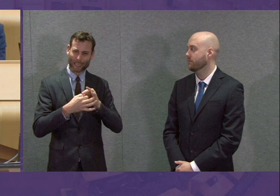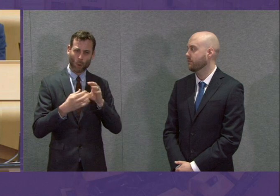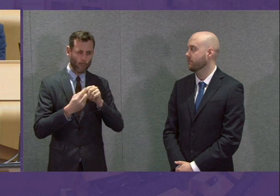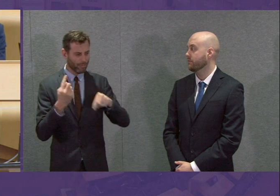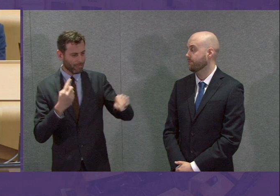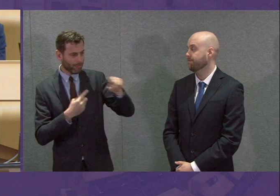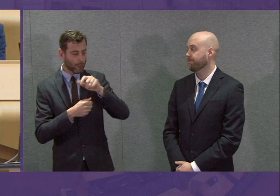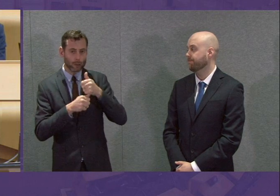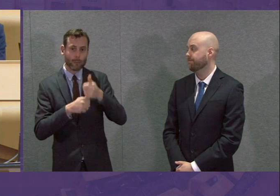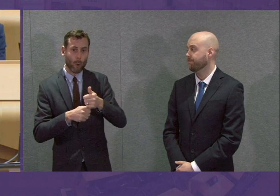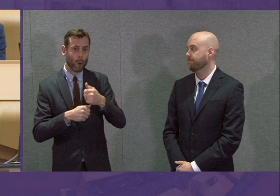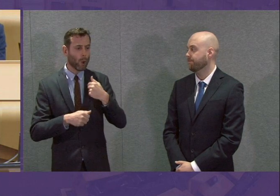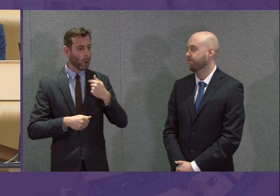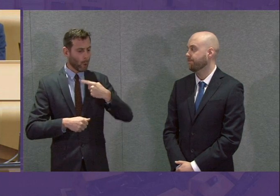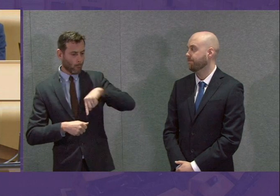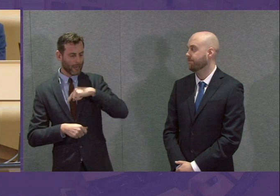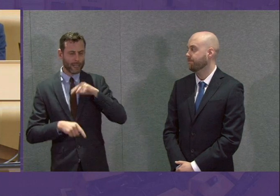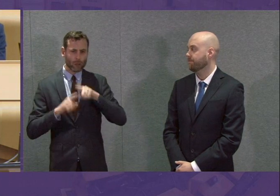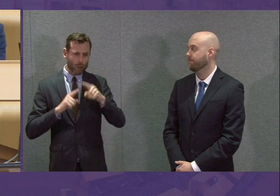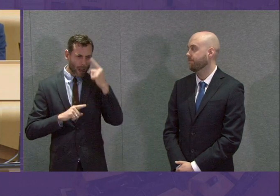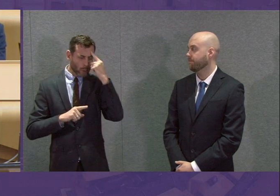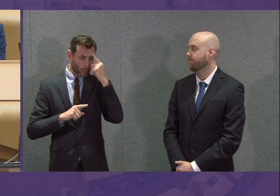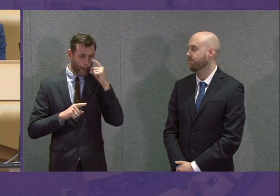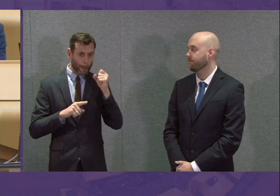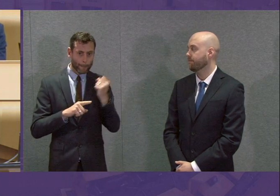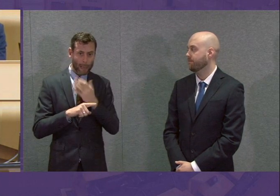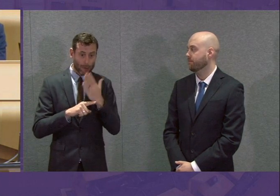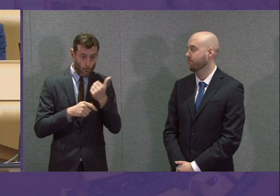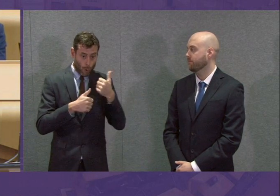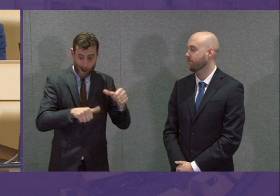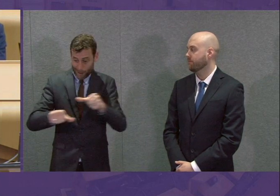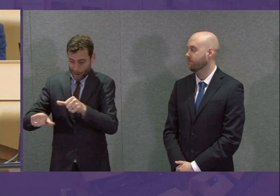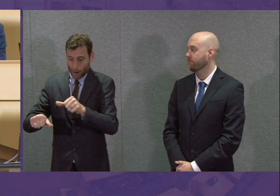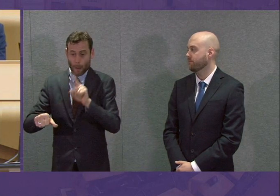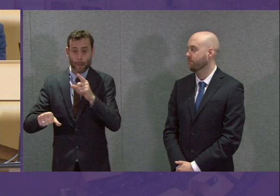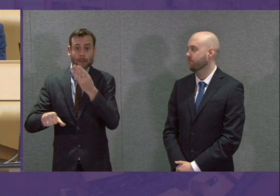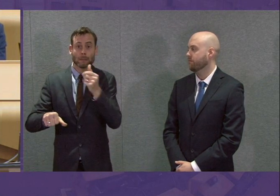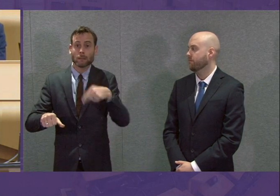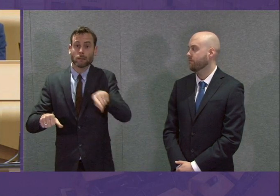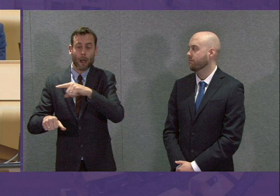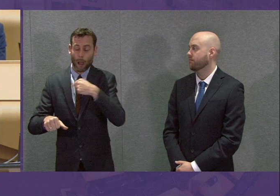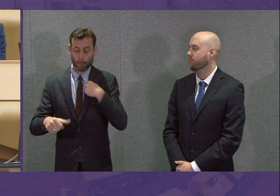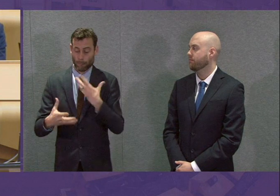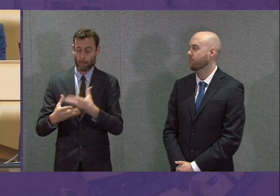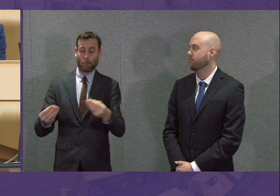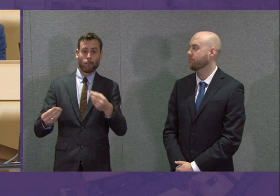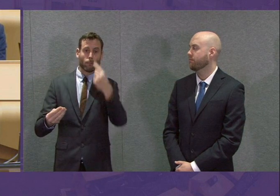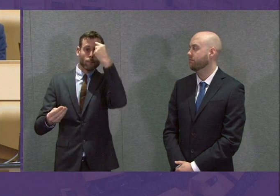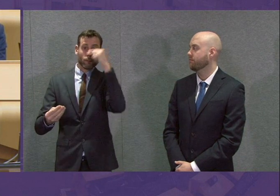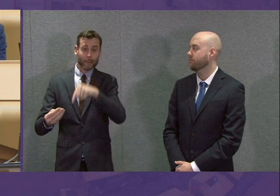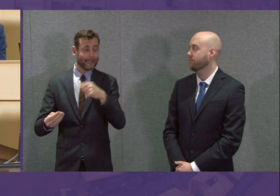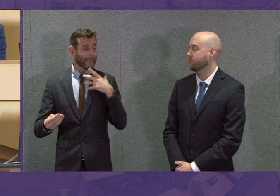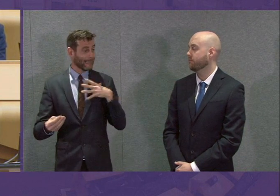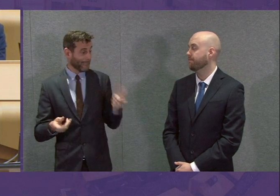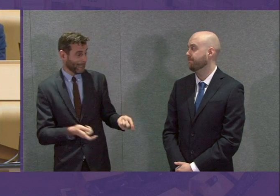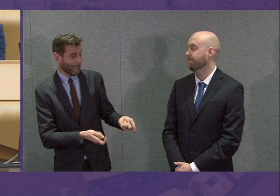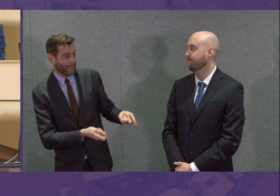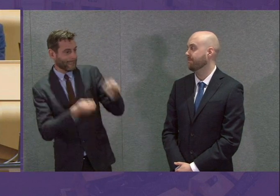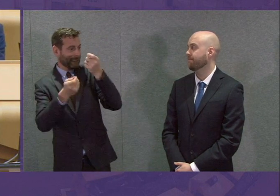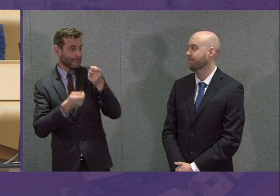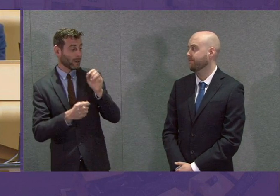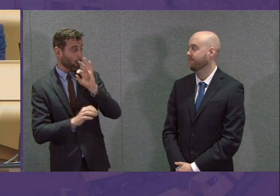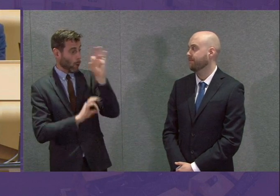everything, but there will be some things we don't think of. So the questions that are raised in the chamber, the suggestions that are made, these are more important than ever. So